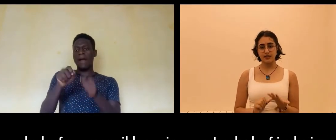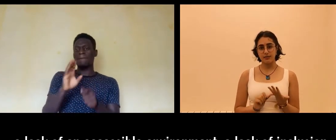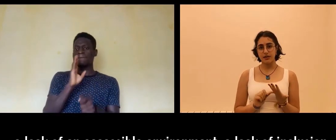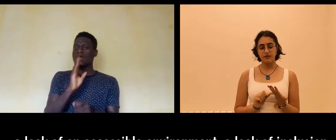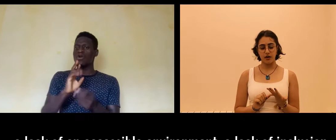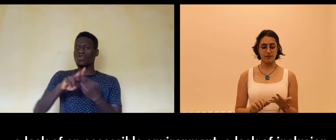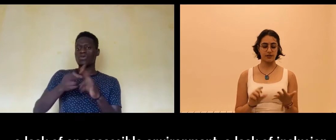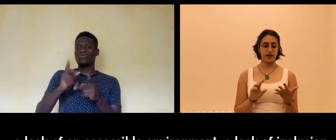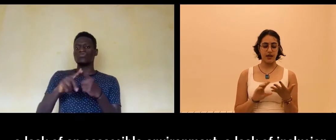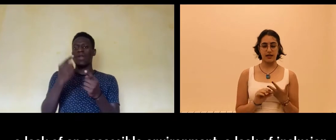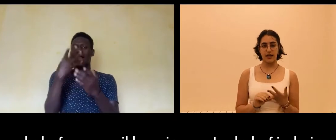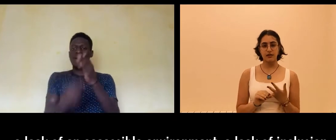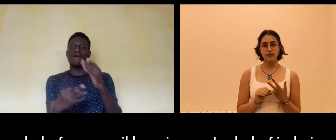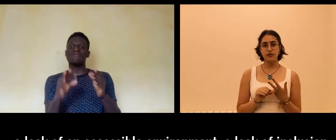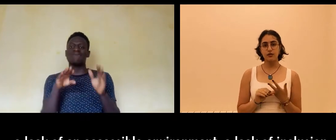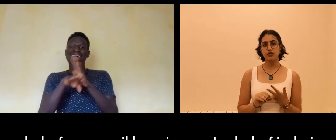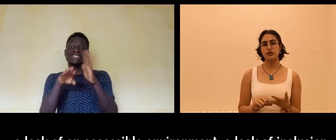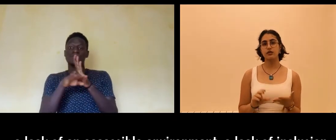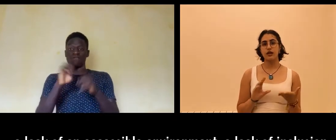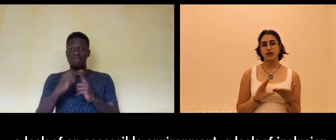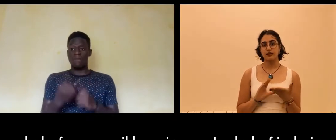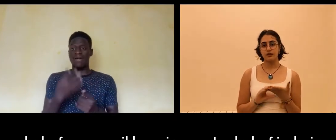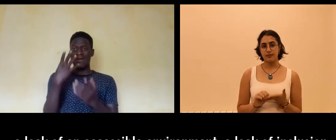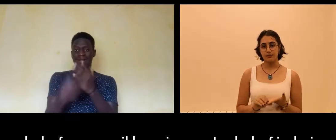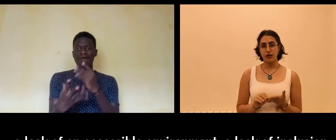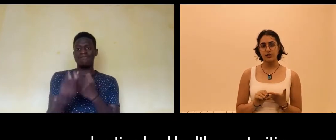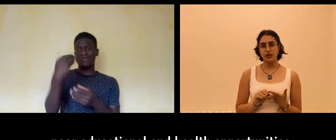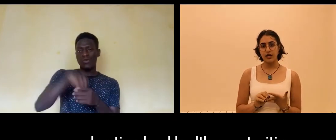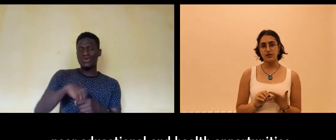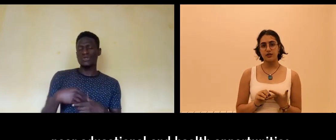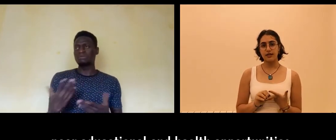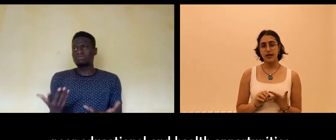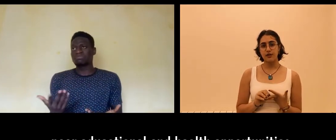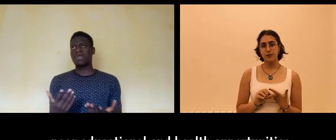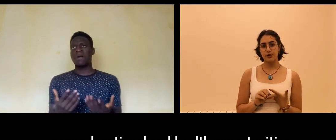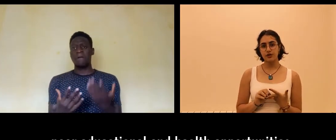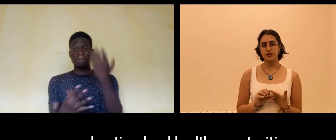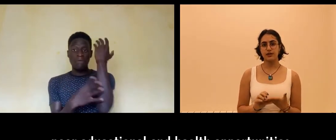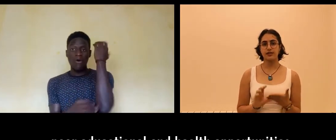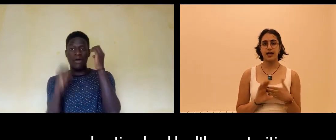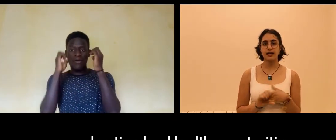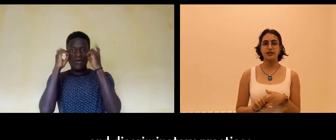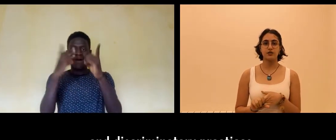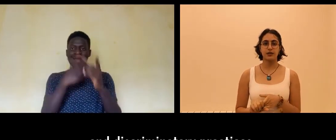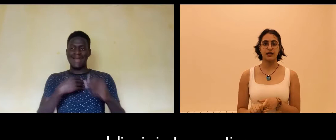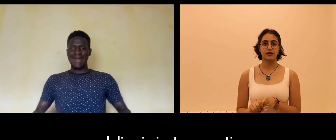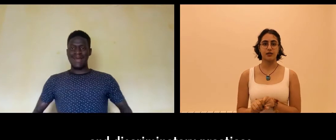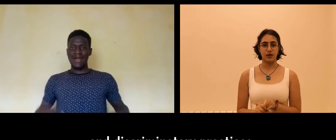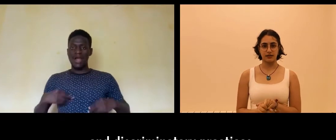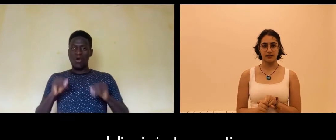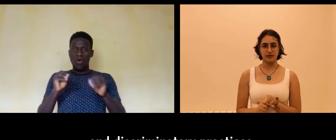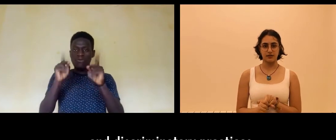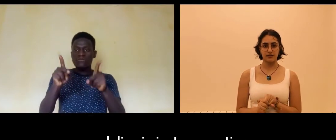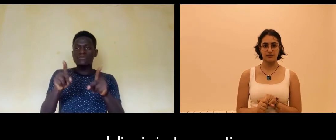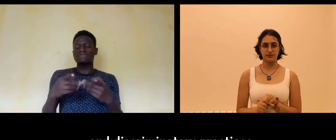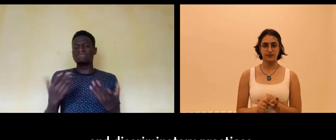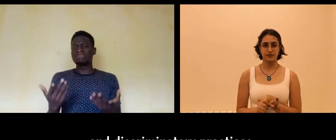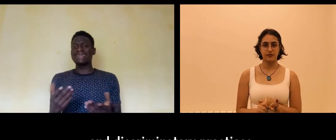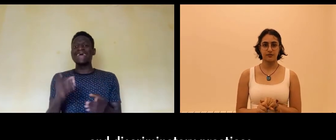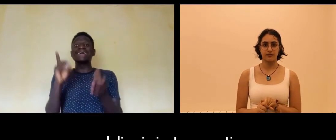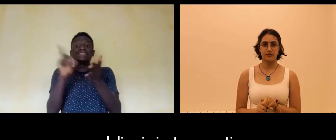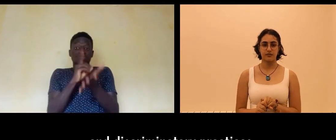lack of an accessible environment, a lack of inclusion, poor educational and health opportunities and discriminatory practices.